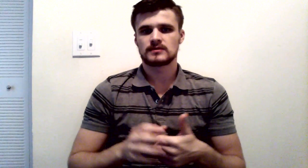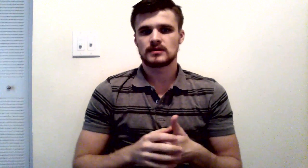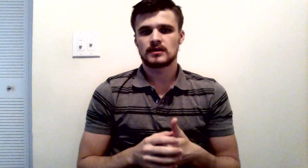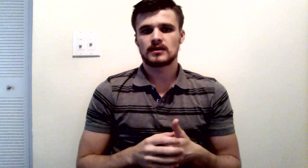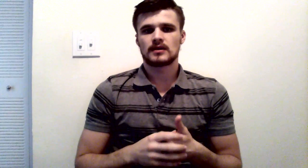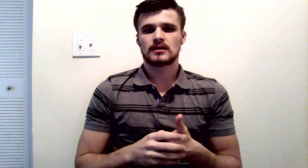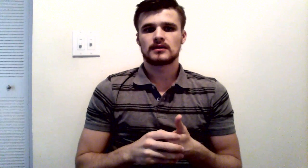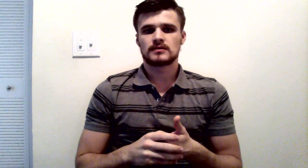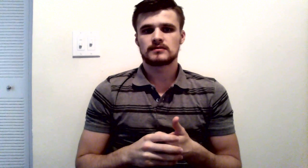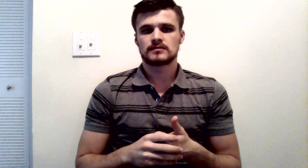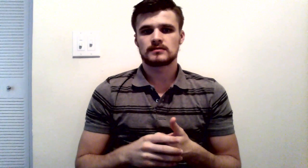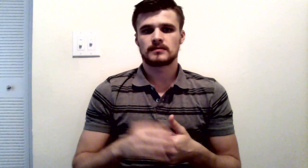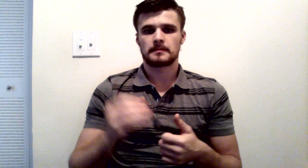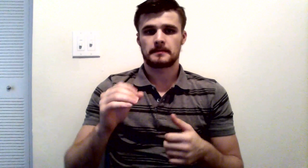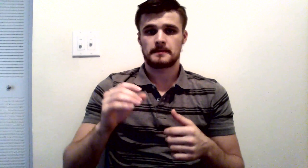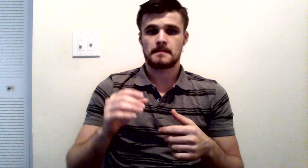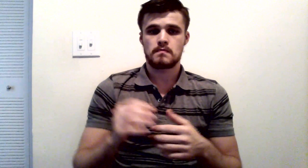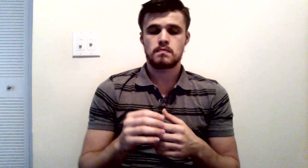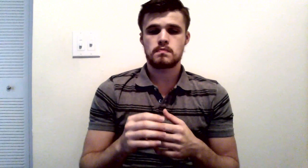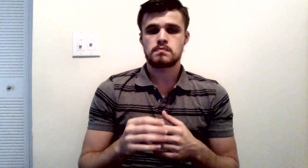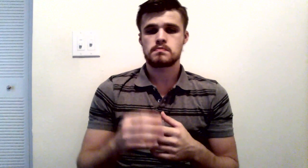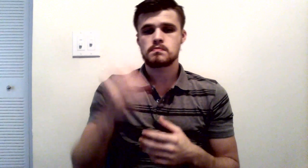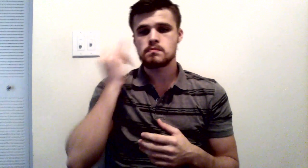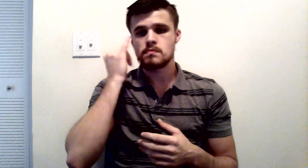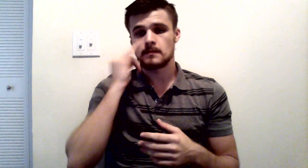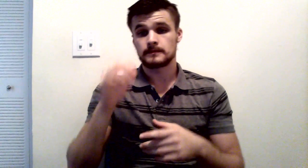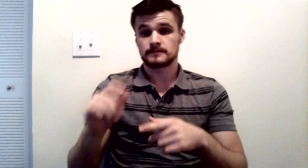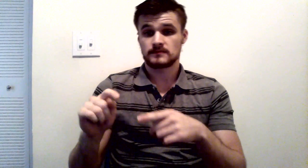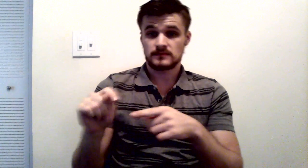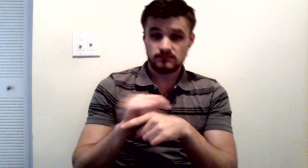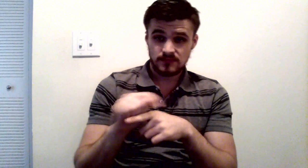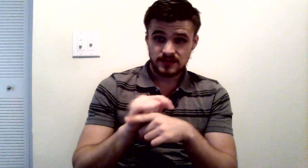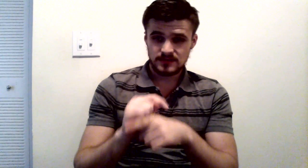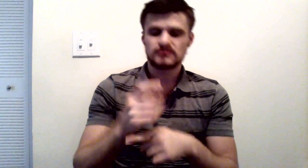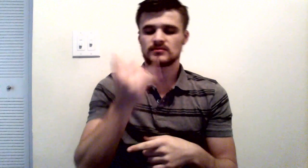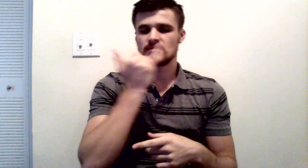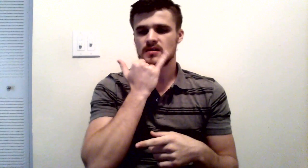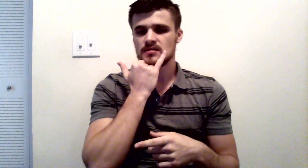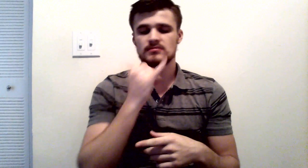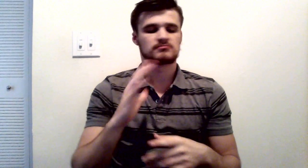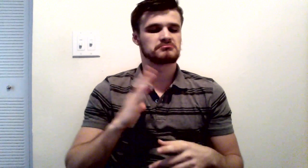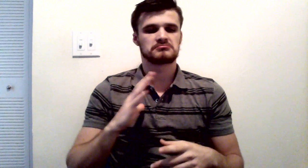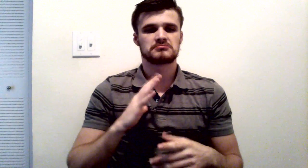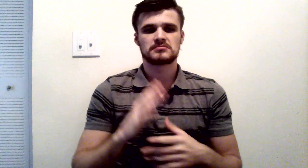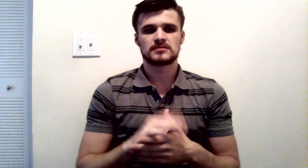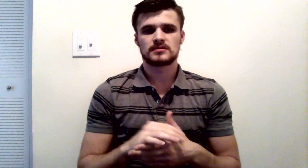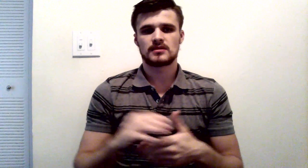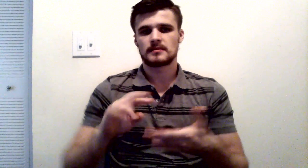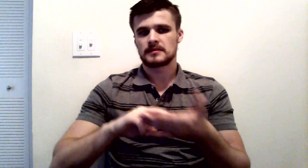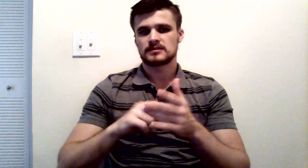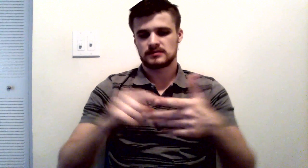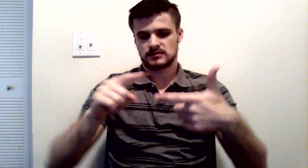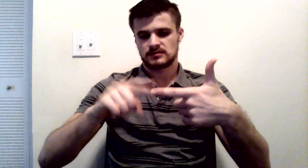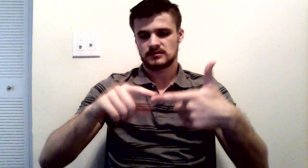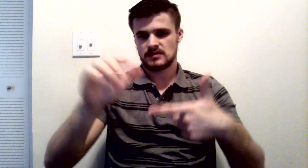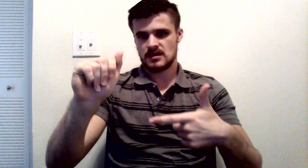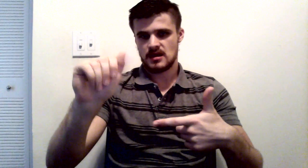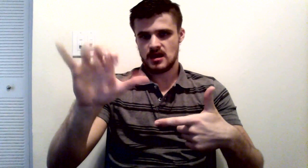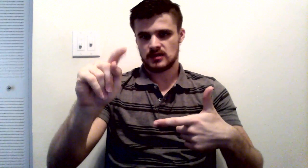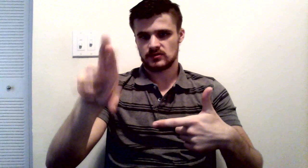your bat, warming up, and you hit them in the head, it was an accident. So, the actus rea, the evil act was present,